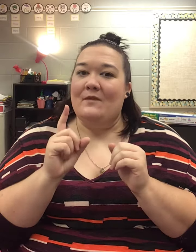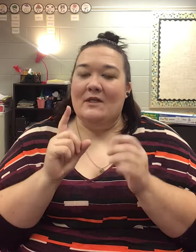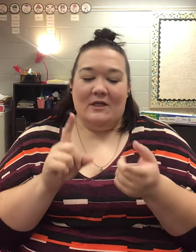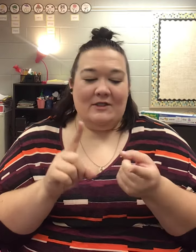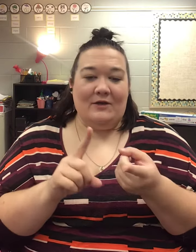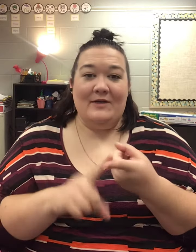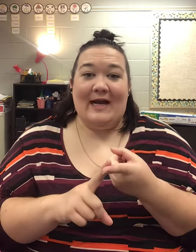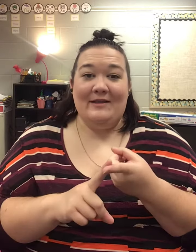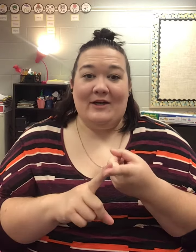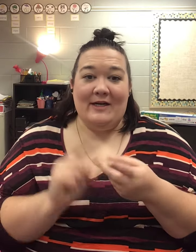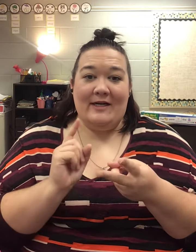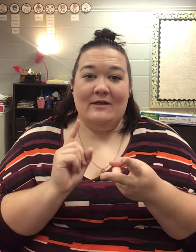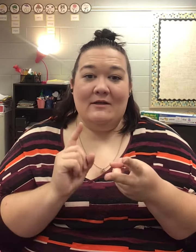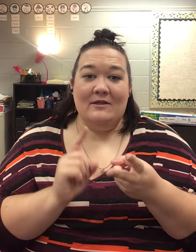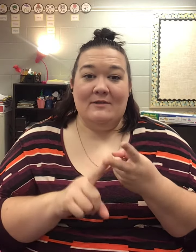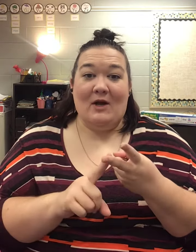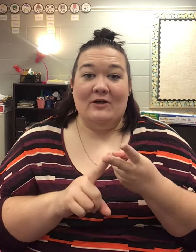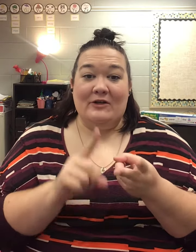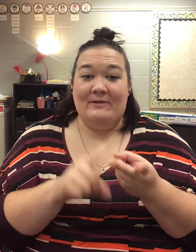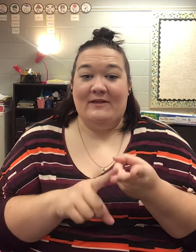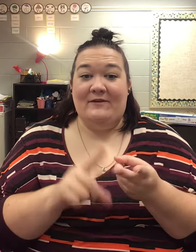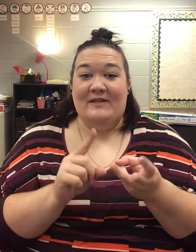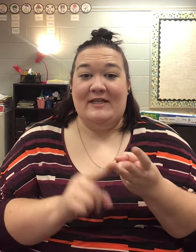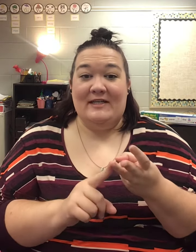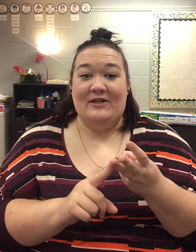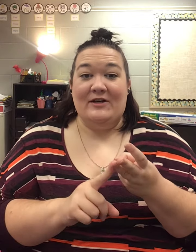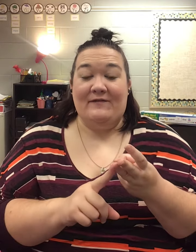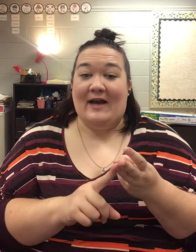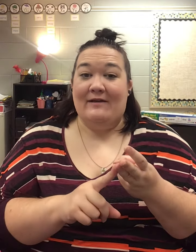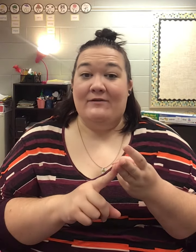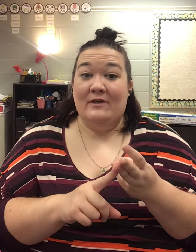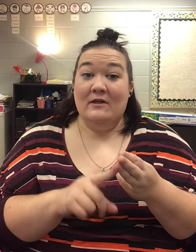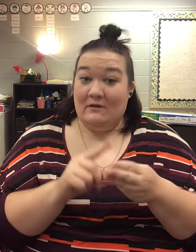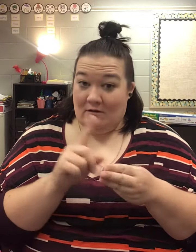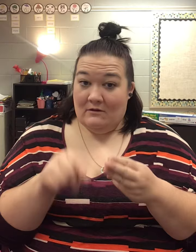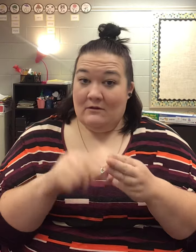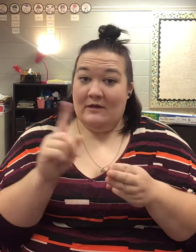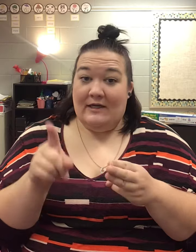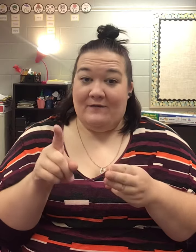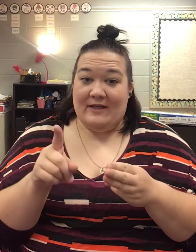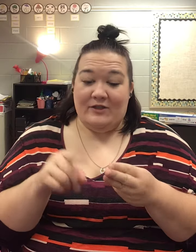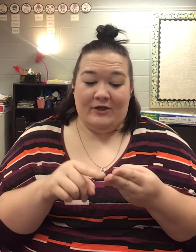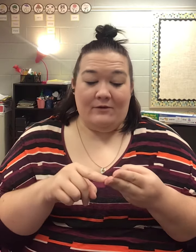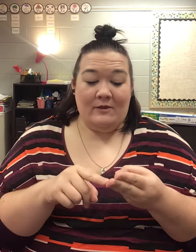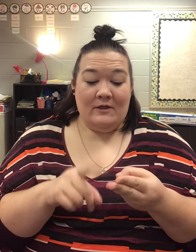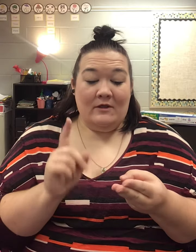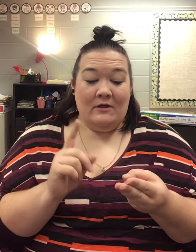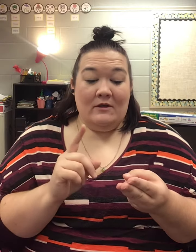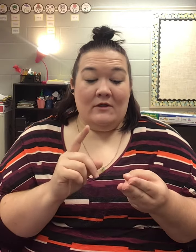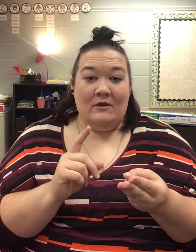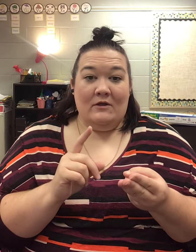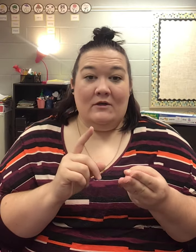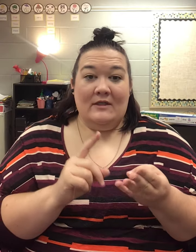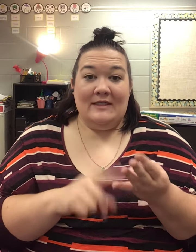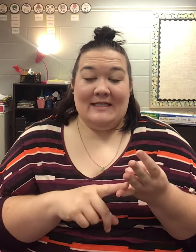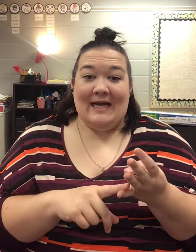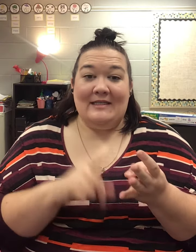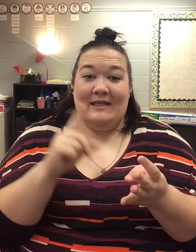So 930, small group, 1015, 1035, if that's you. Saxon